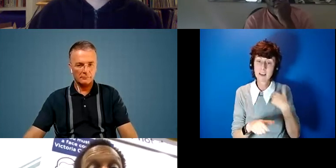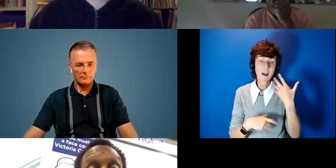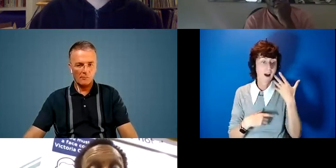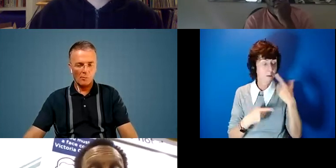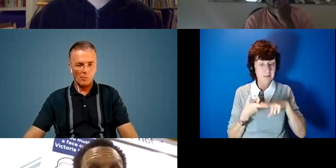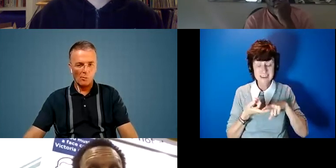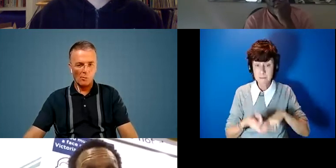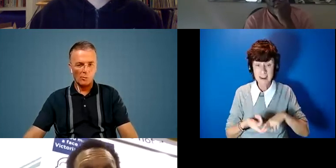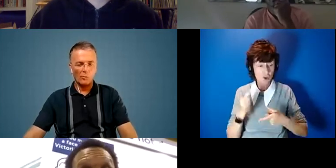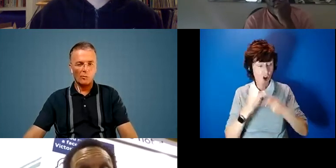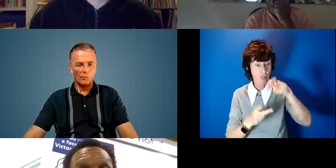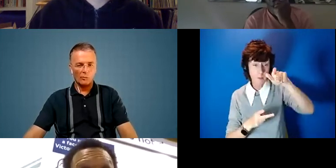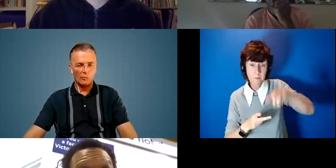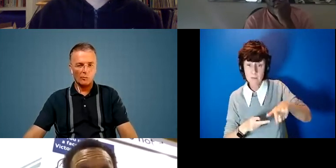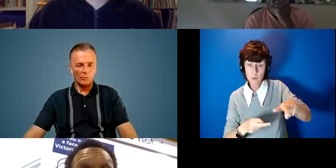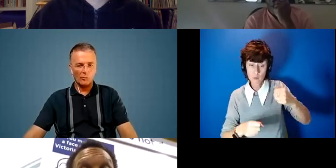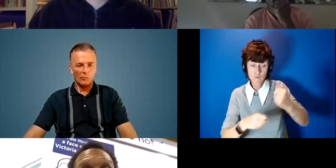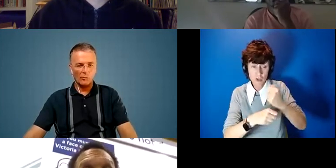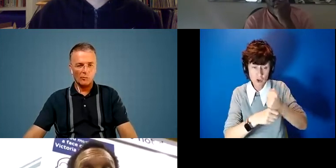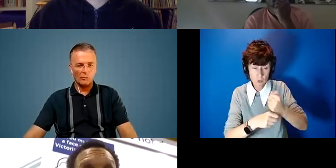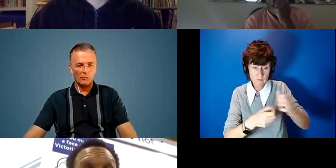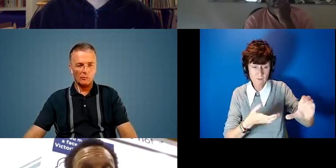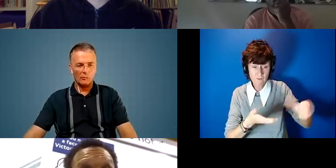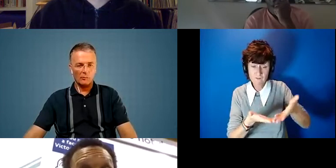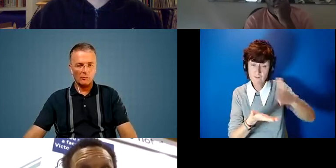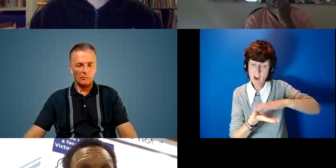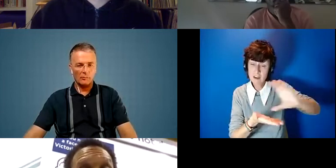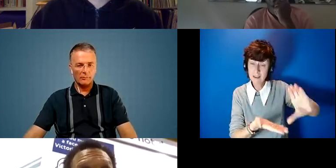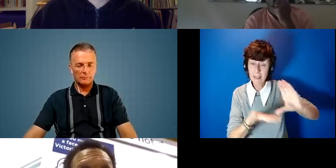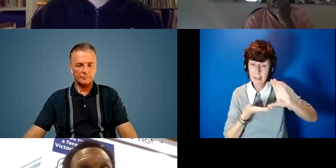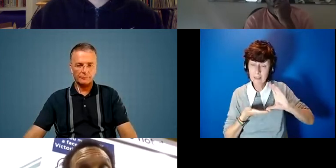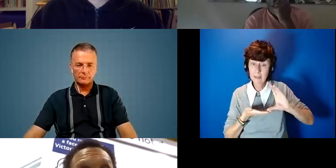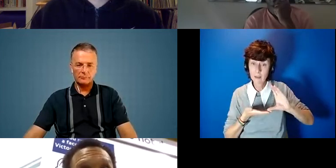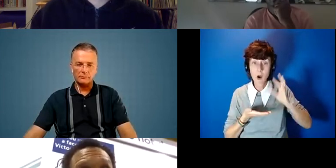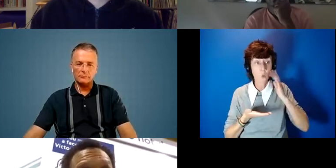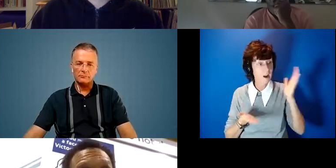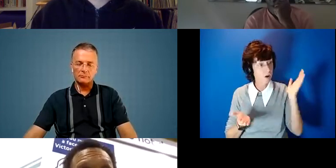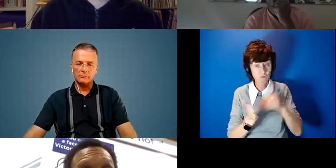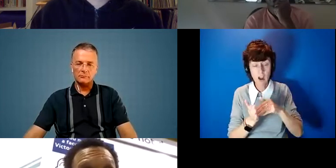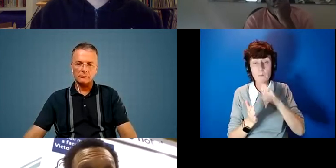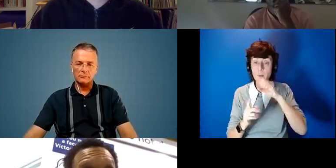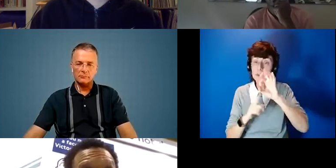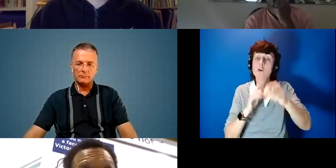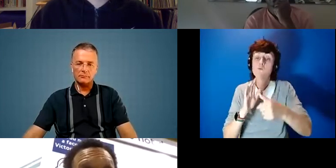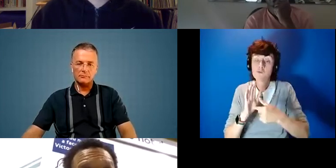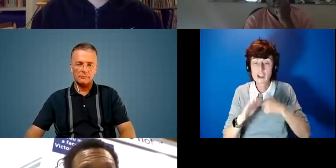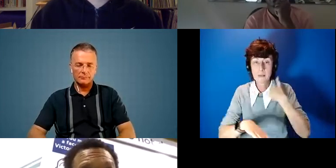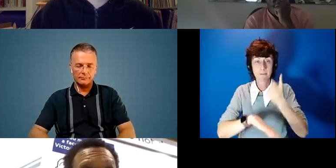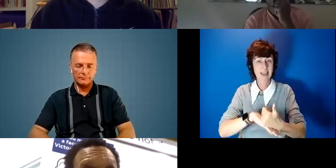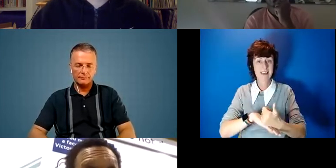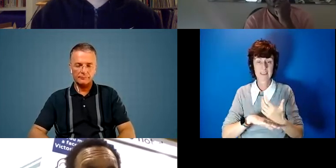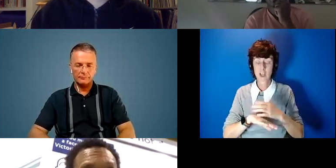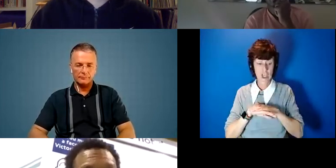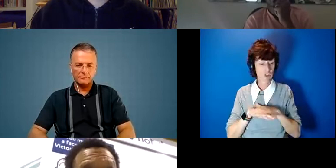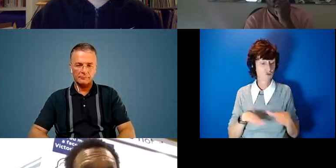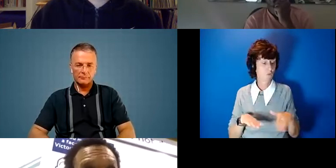dependent on other people to produce that funding and when the funding does come it's normally project based it's not for capital costs or it's not